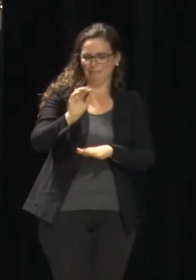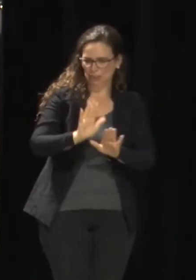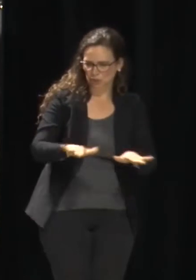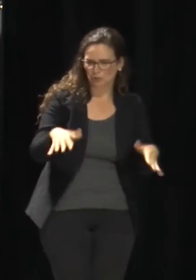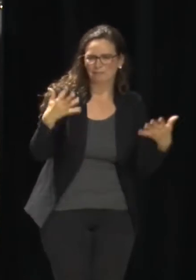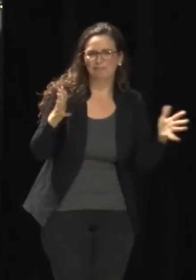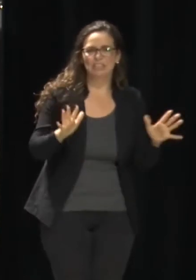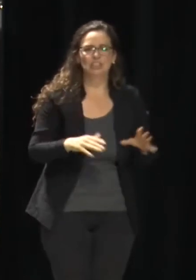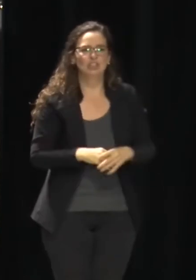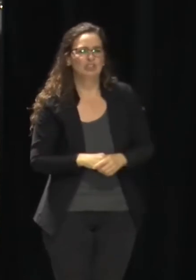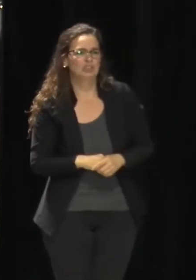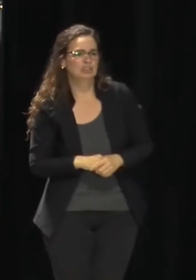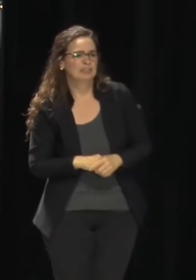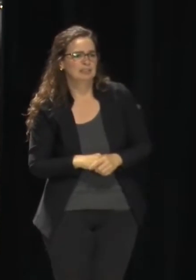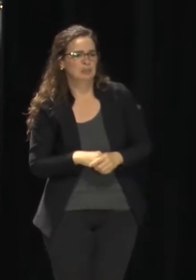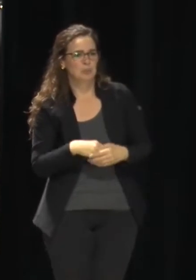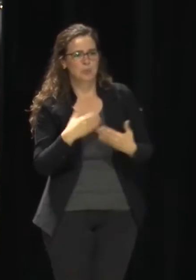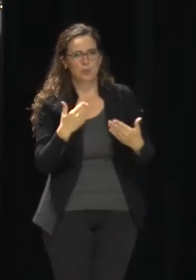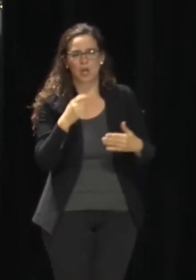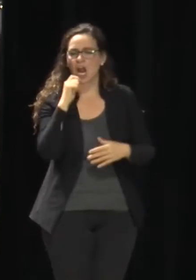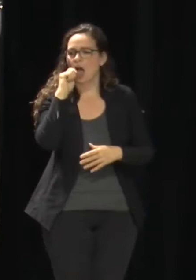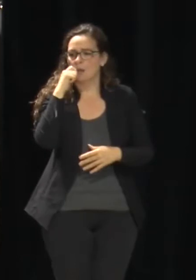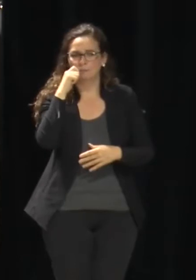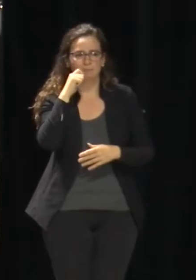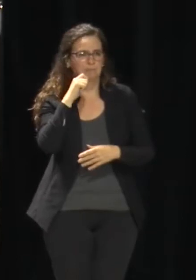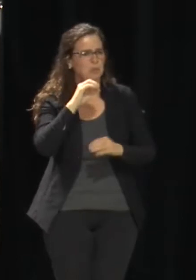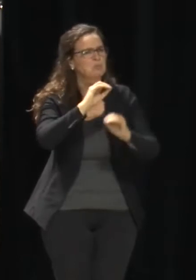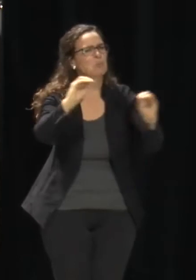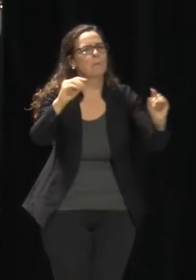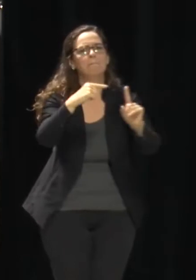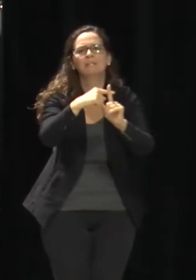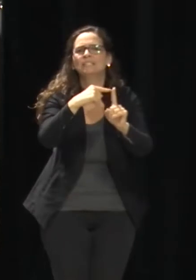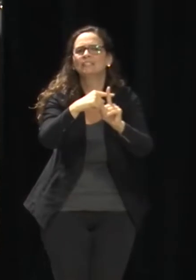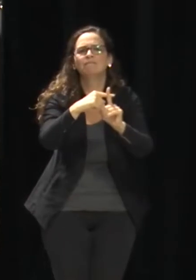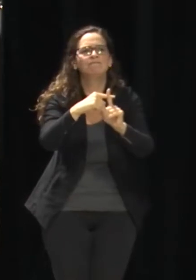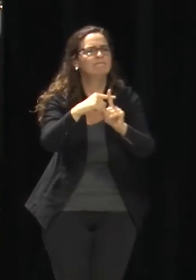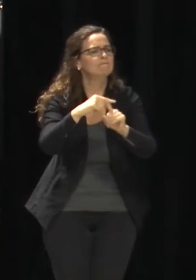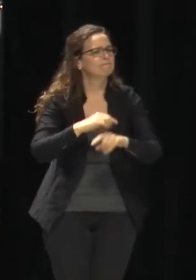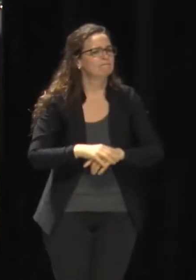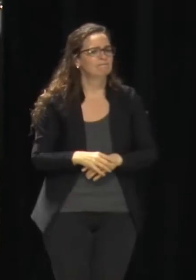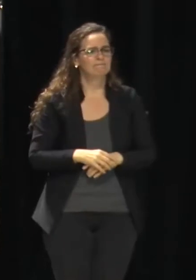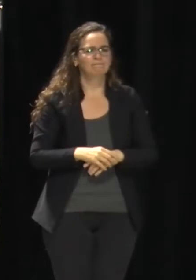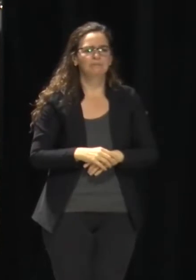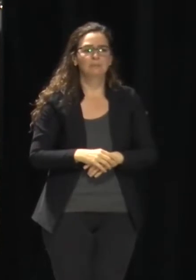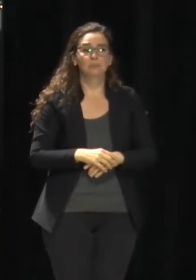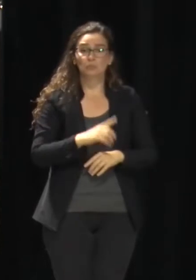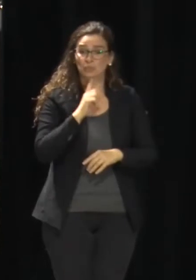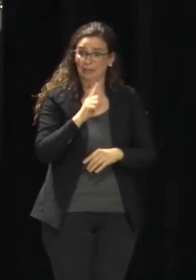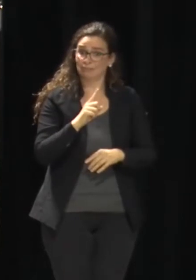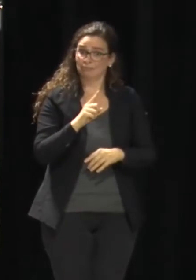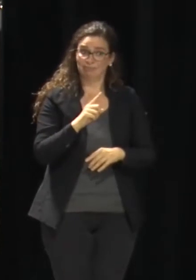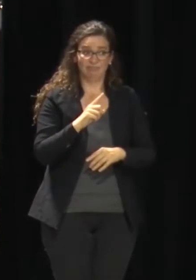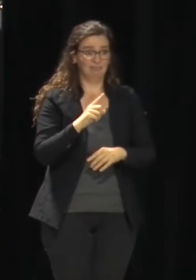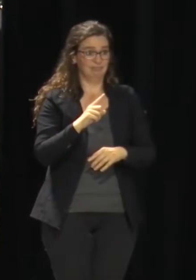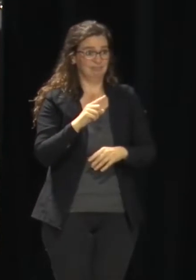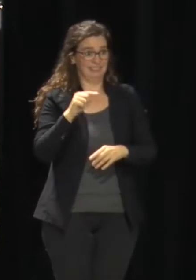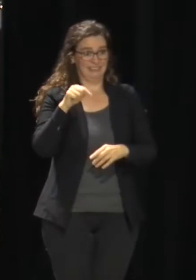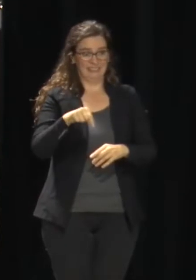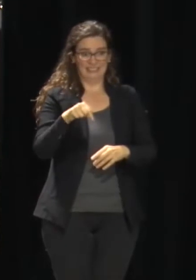with a saliva test. No positives. So all these kids had symptoms with something other than COVID.